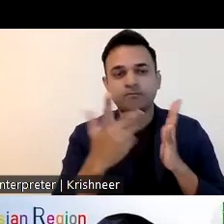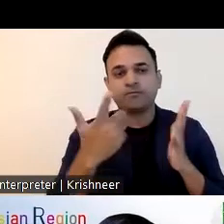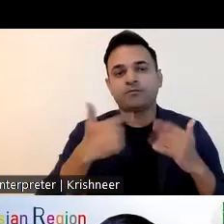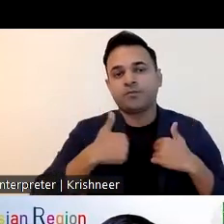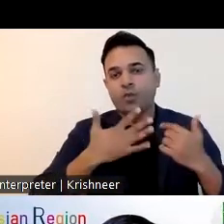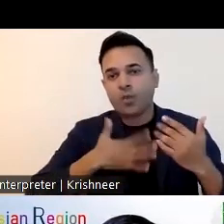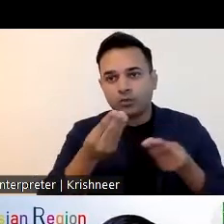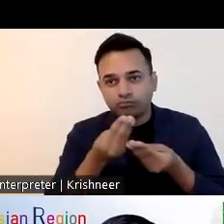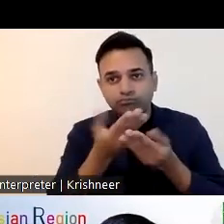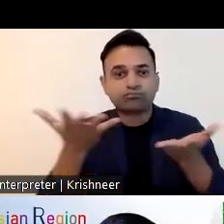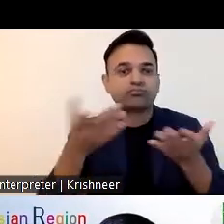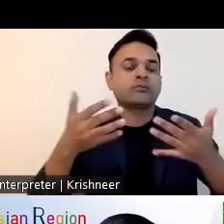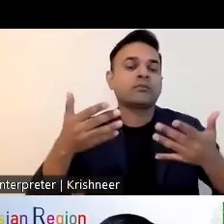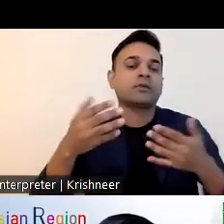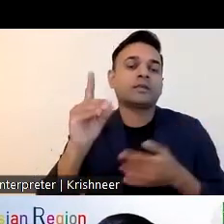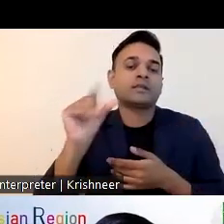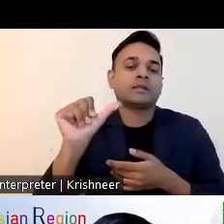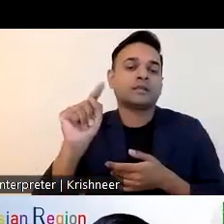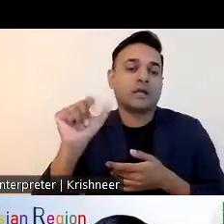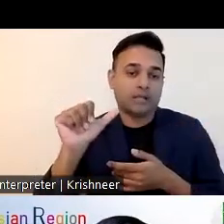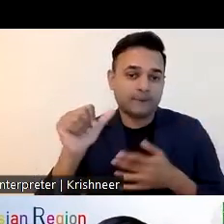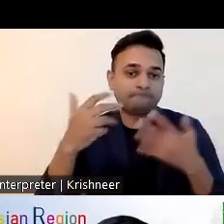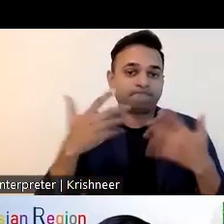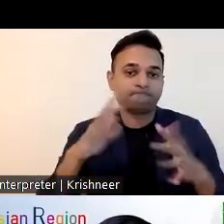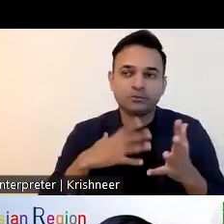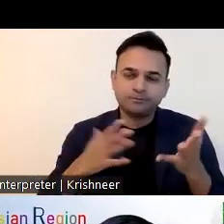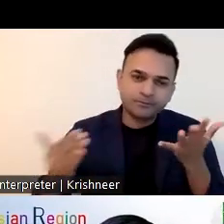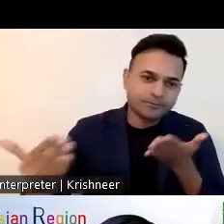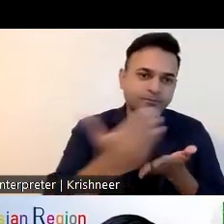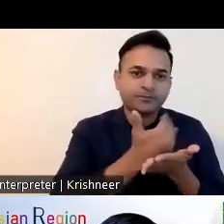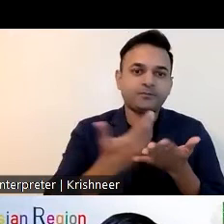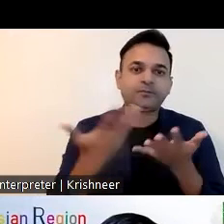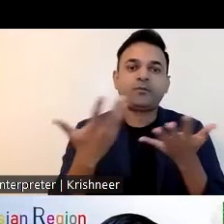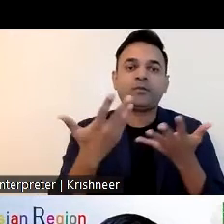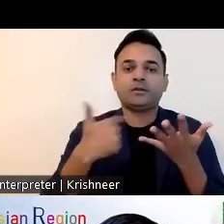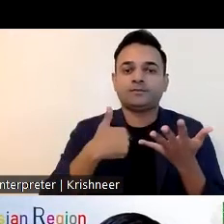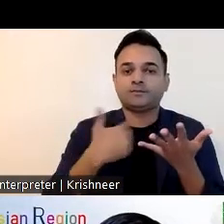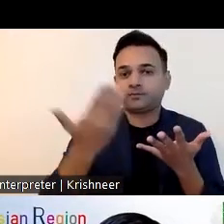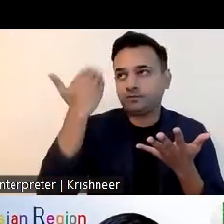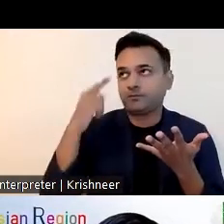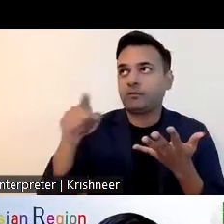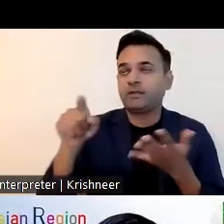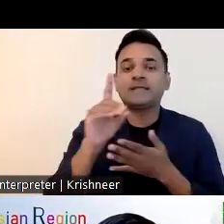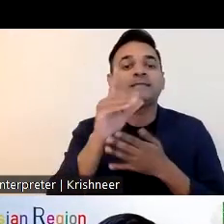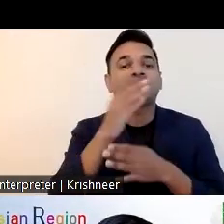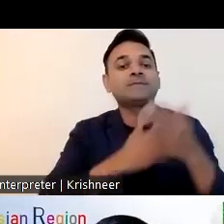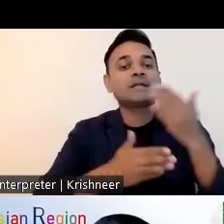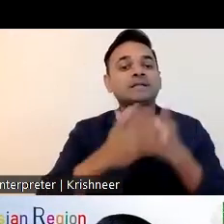of development studies uk and what it has mentioned that uh the number of persons with